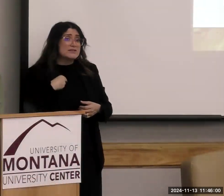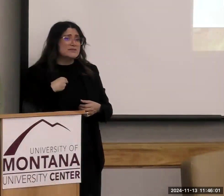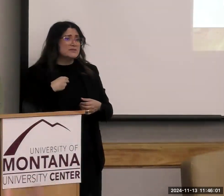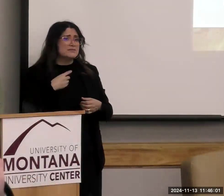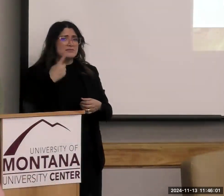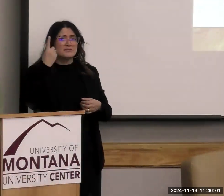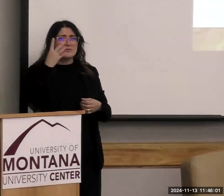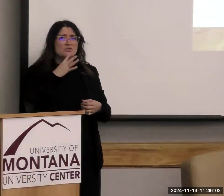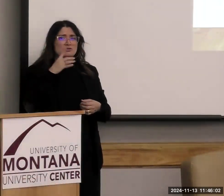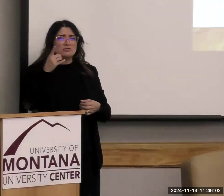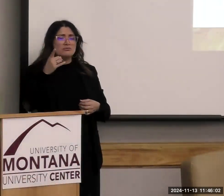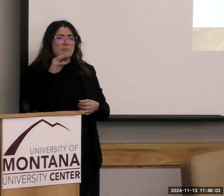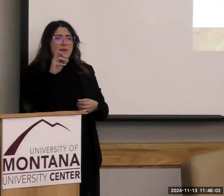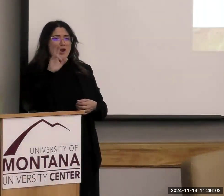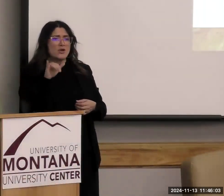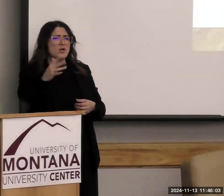why was it stopped?